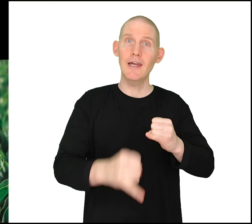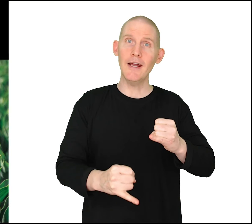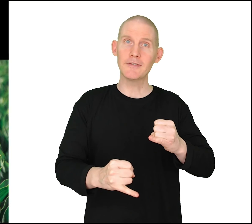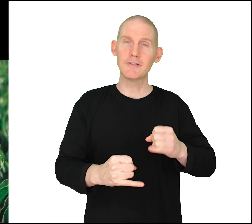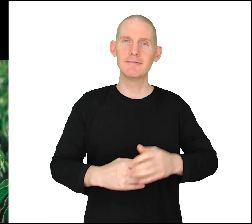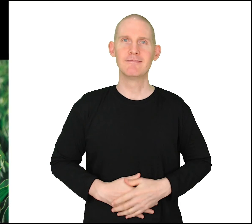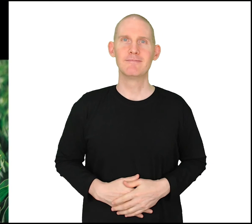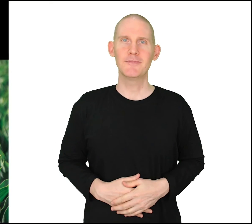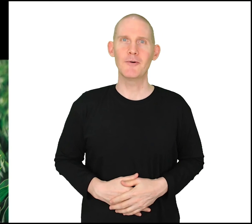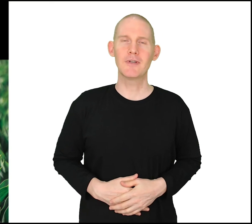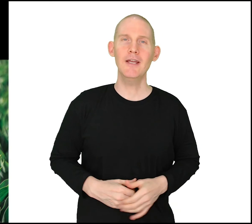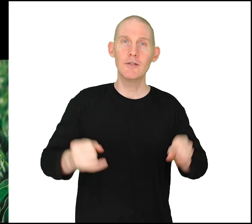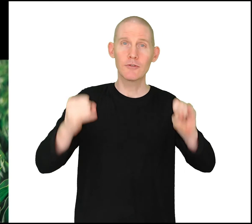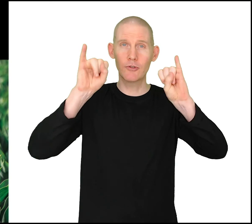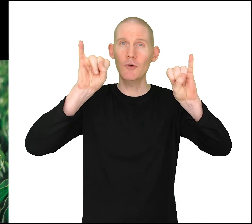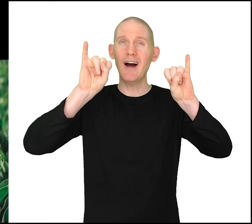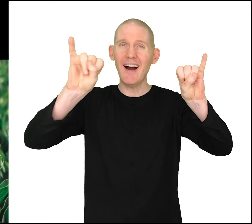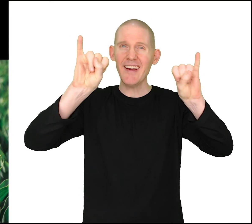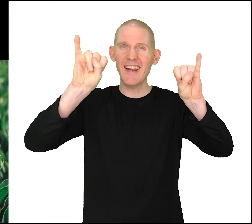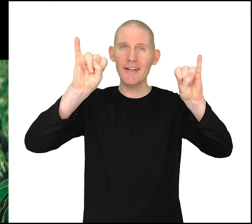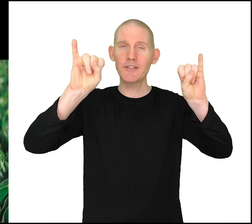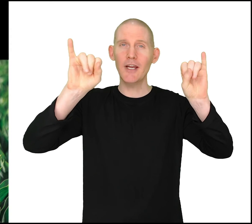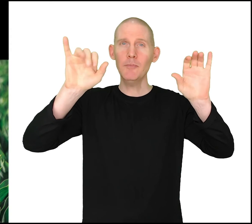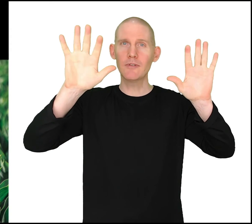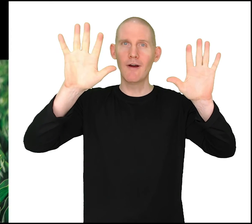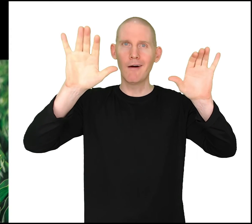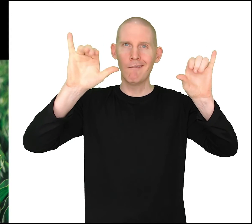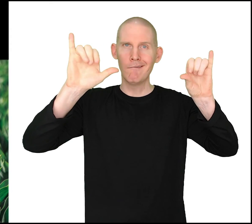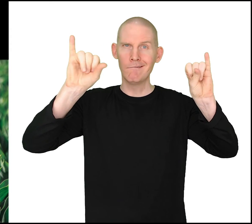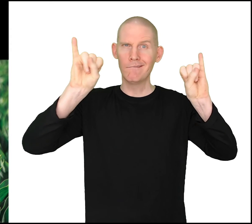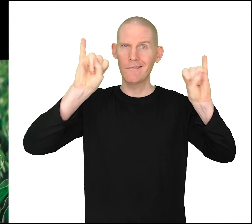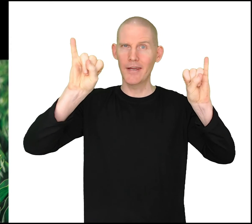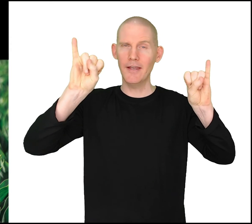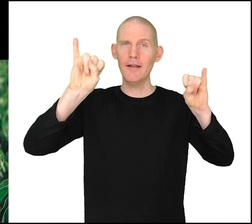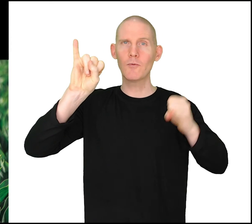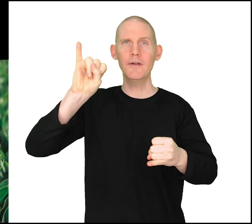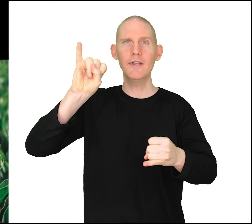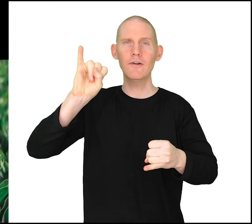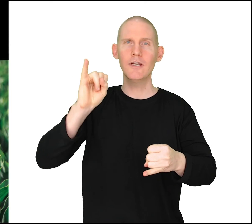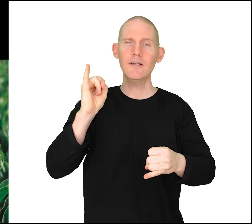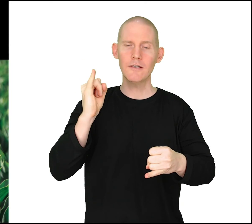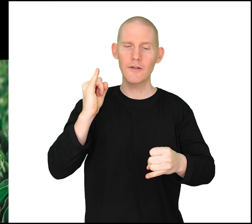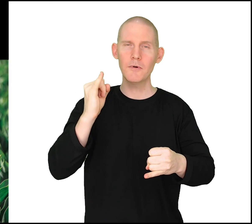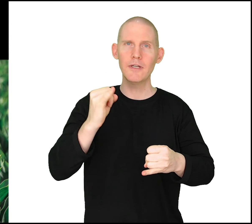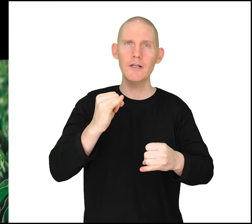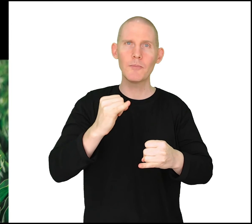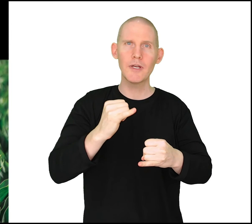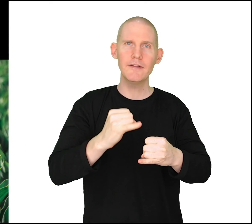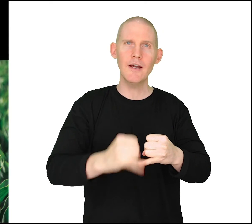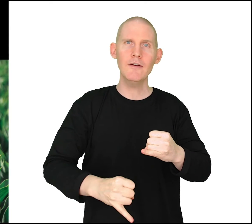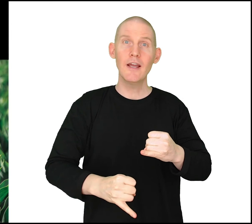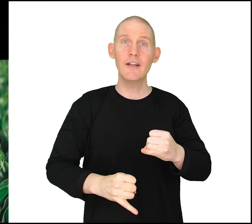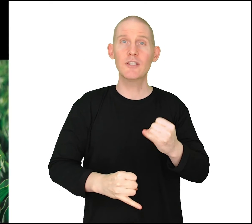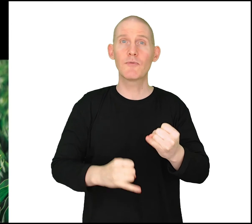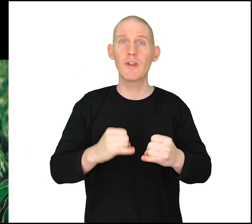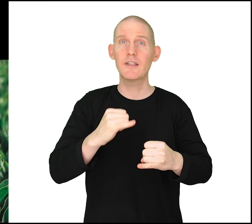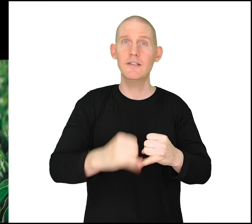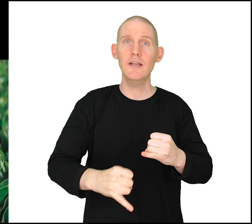okay so two eye hand shapes like that one down here another one here bring it down and just flick the tip